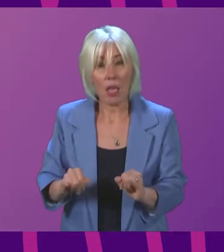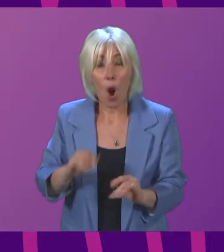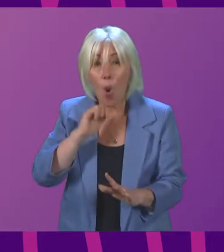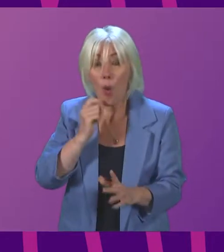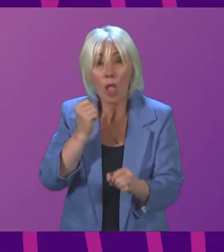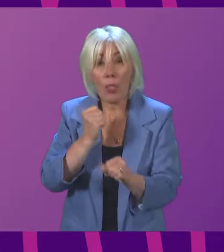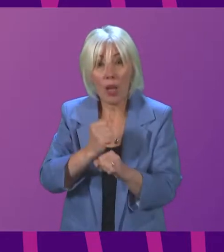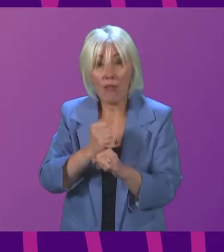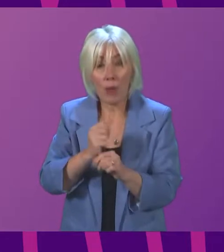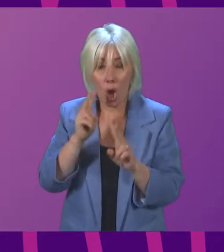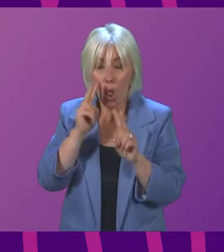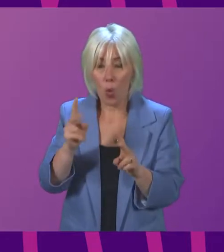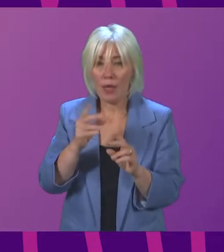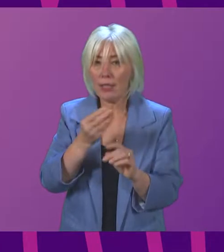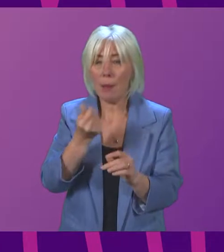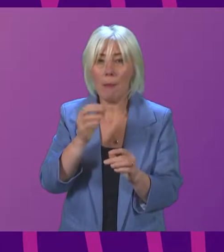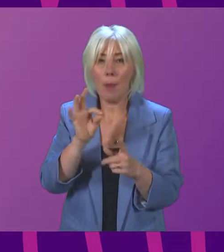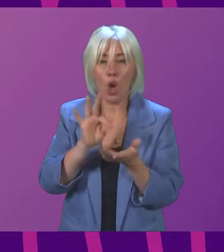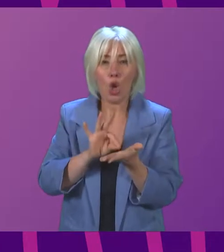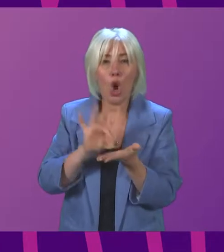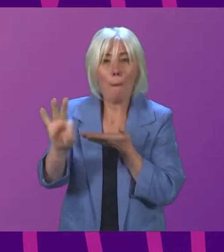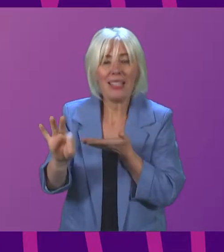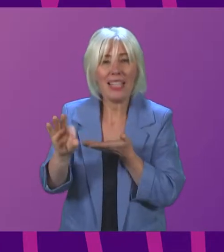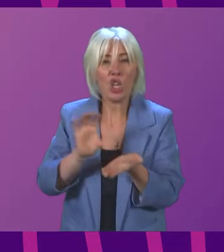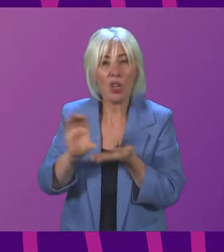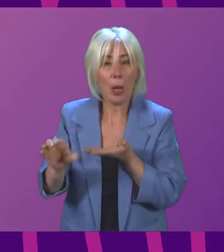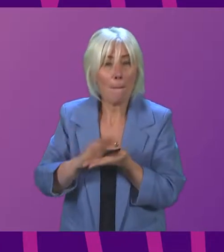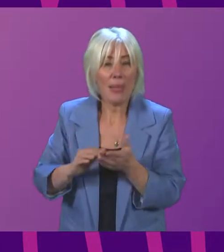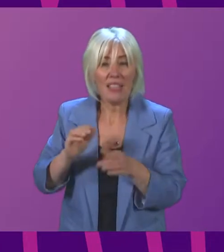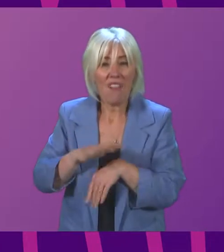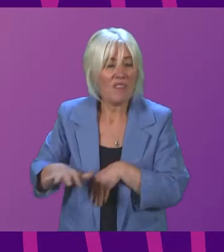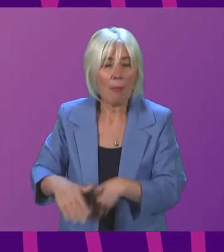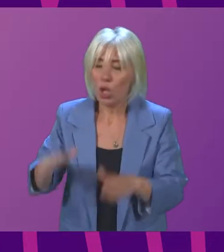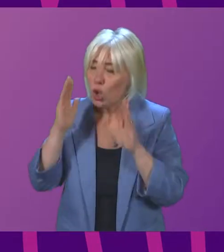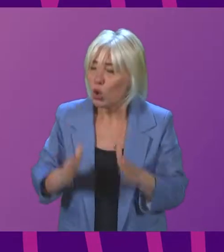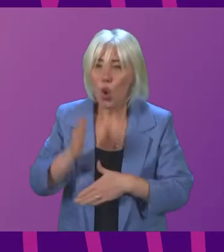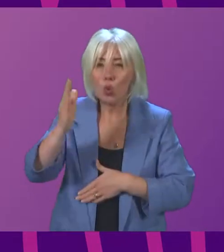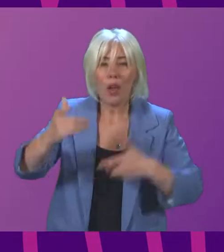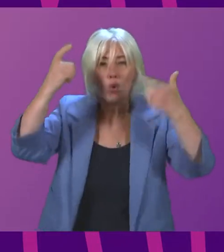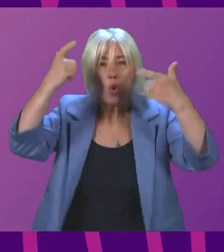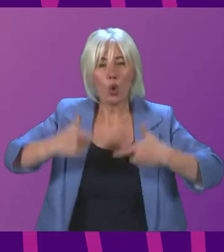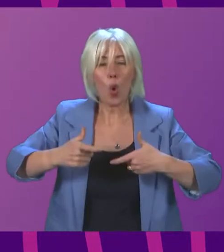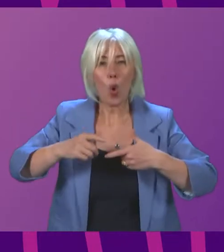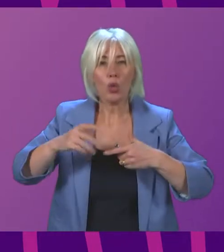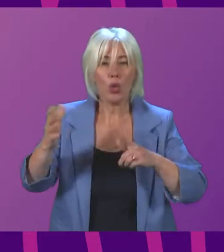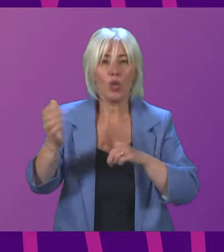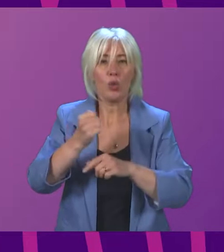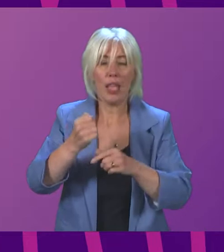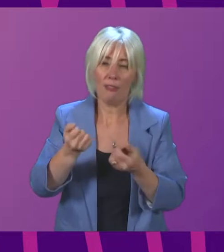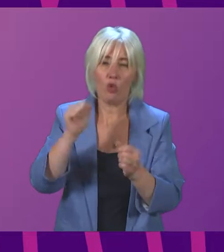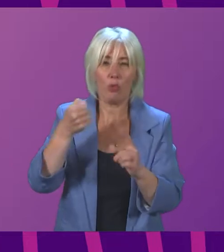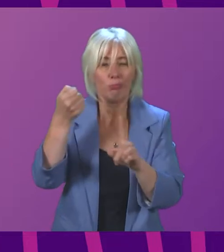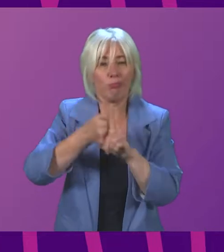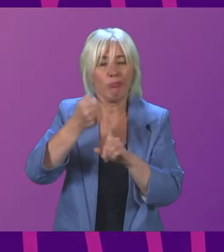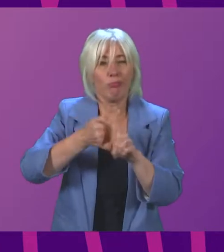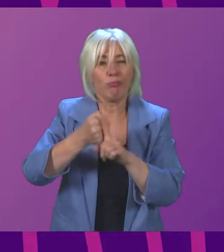examine putting together a compensation process so those families don't have to go to court to get the support and financial support that they need for their children